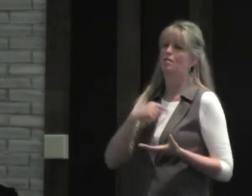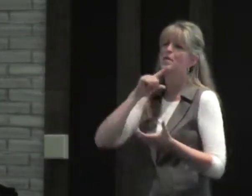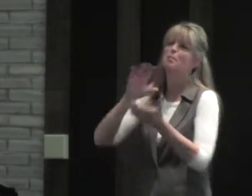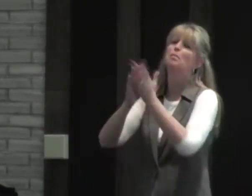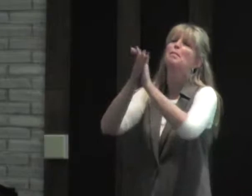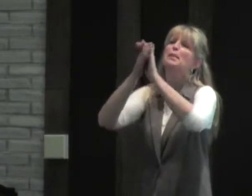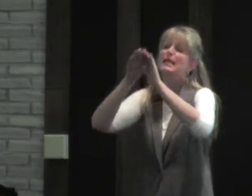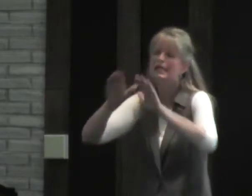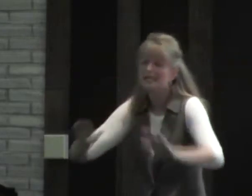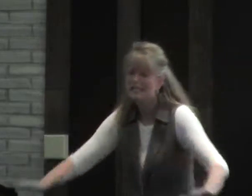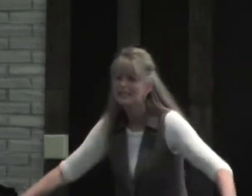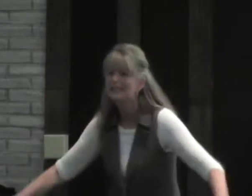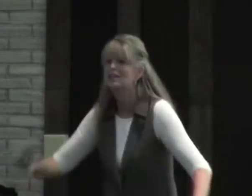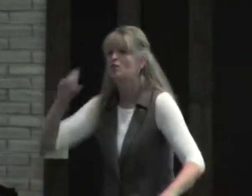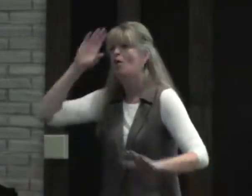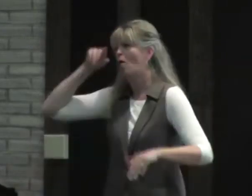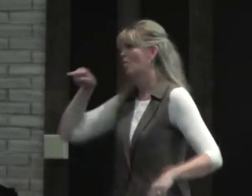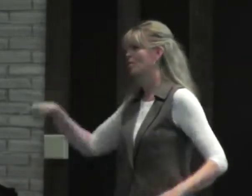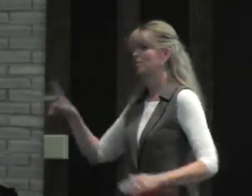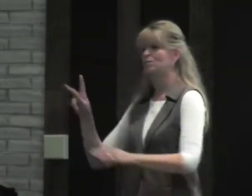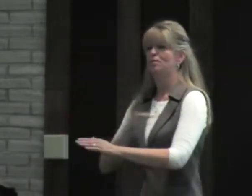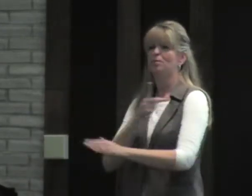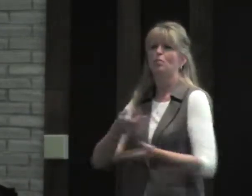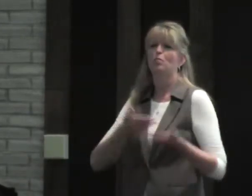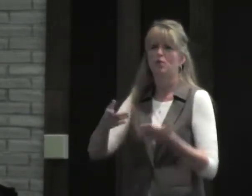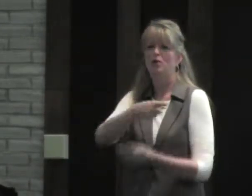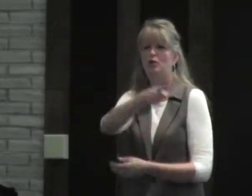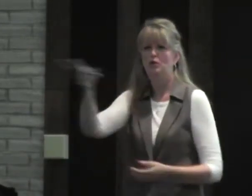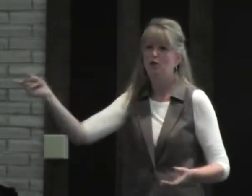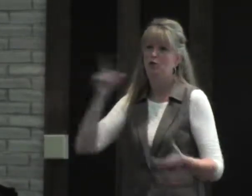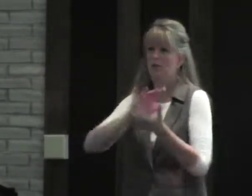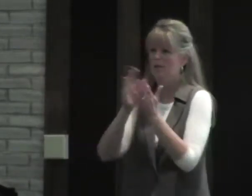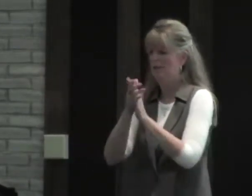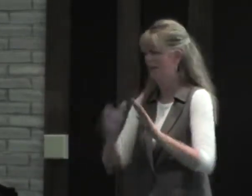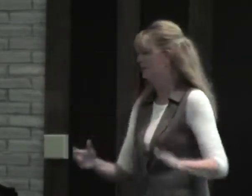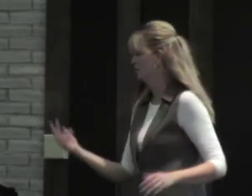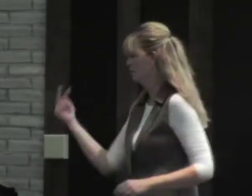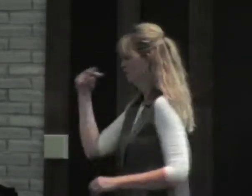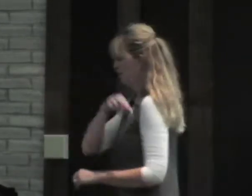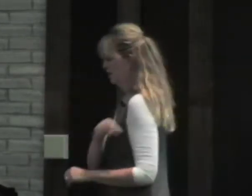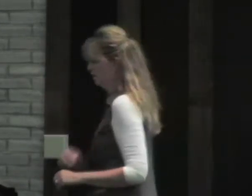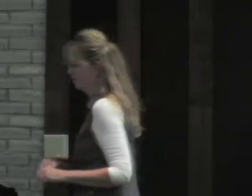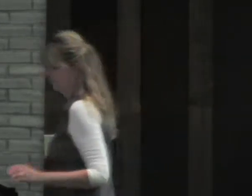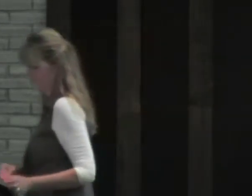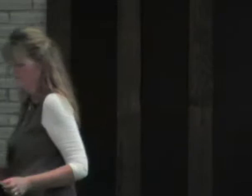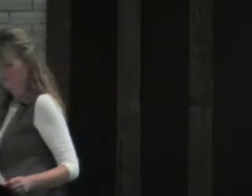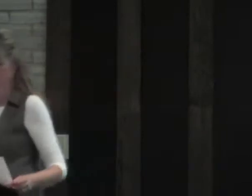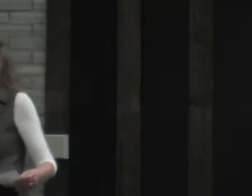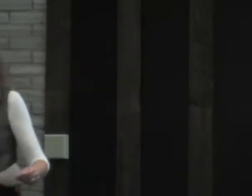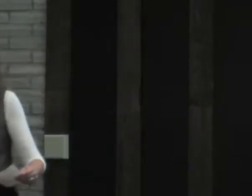So we're going to read in Psalms about peace. So I hope that this will bring you peace. So let's look at that.